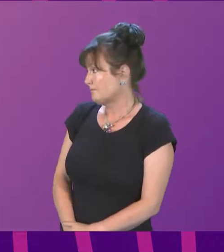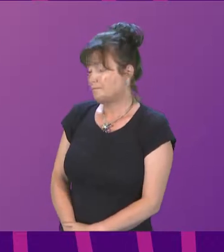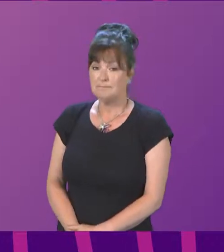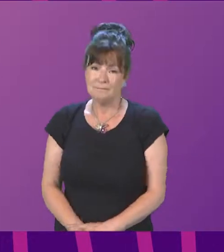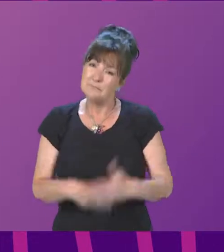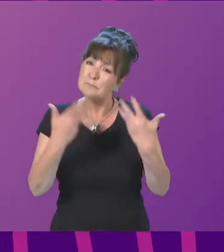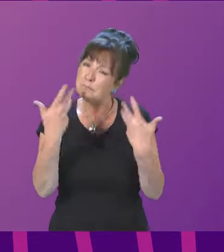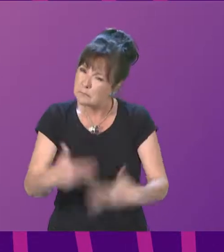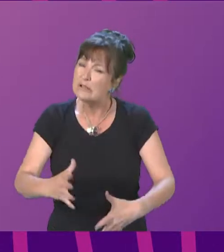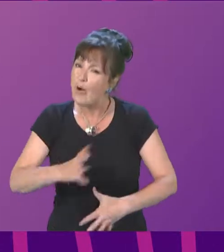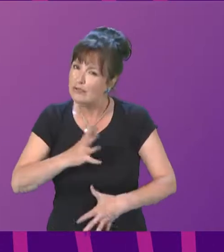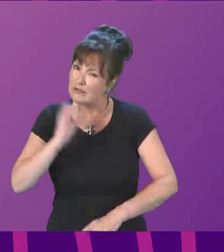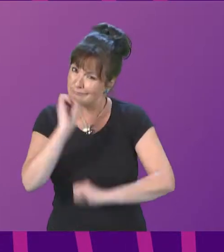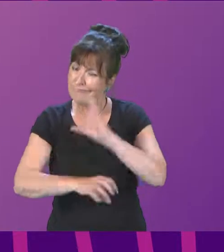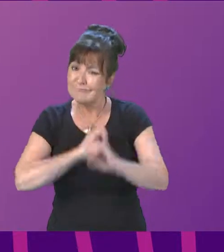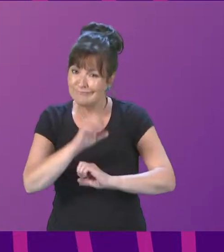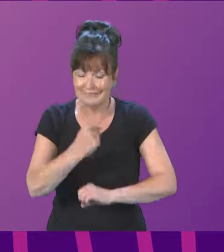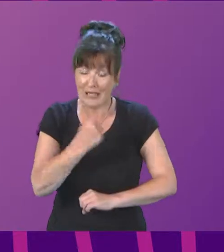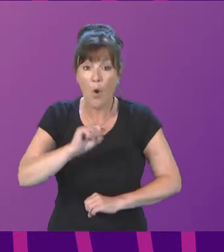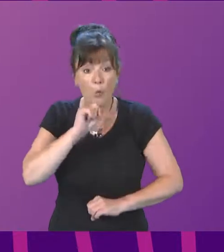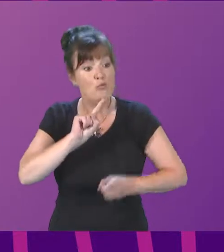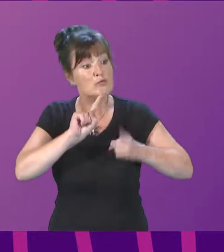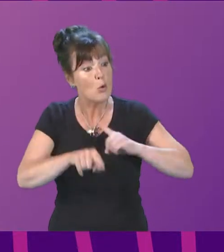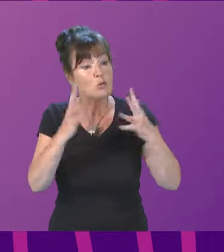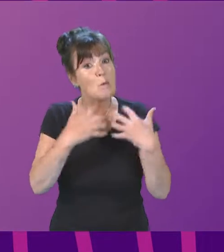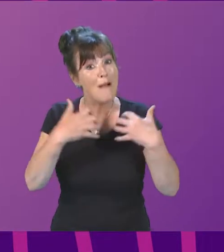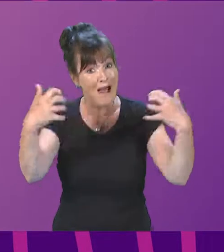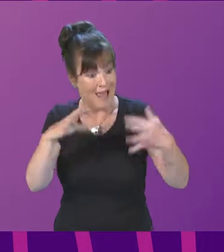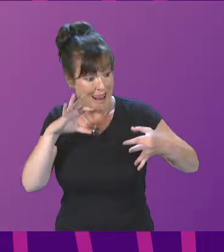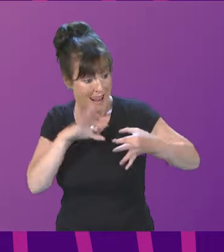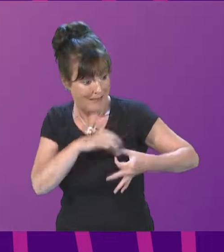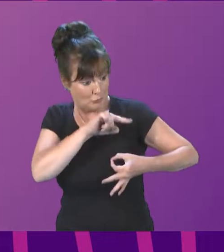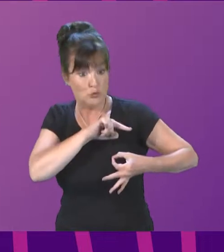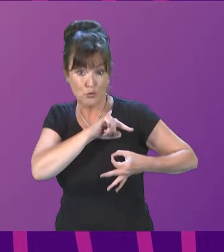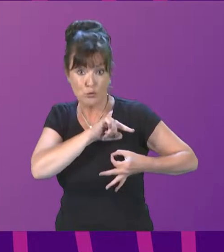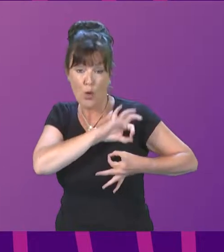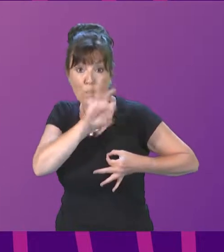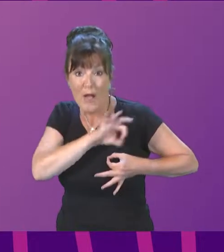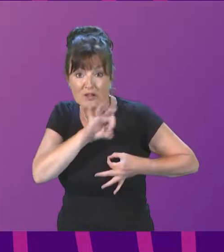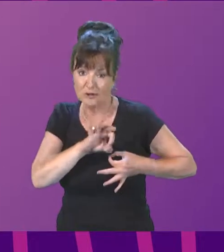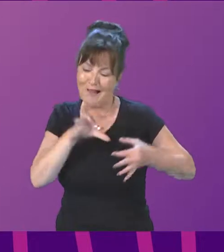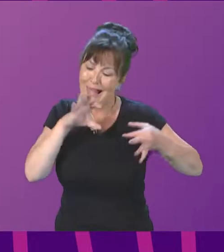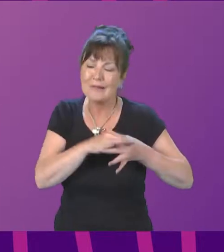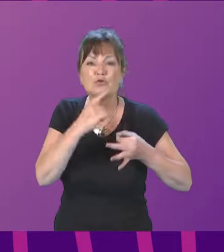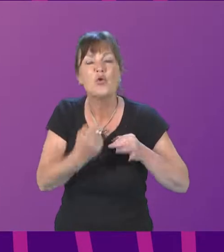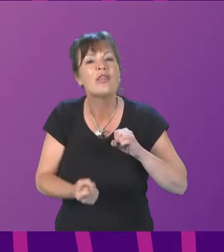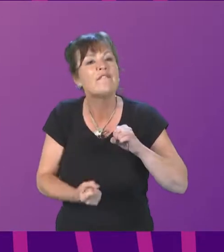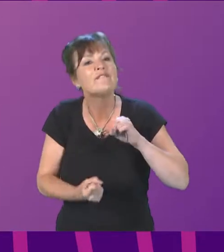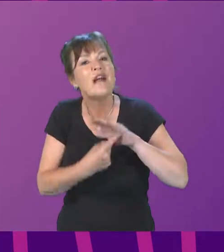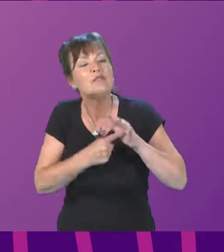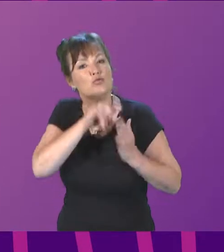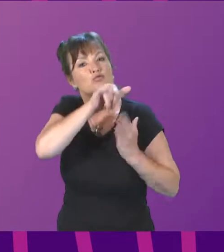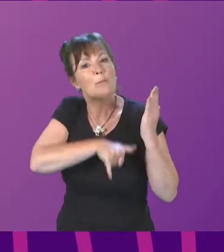my initial answer, I will be responding to Parliament with respect to the vital report of the Drubs Death